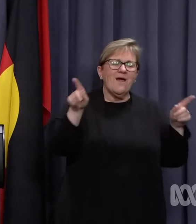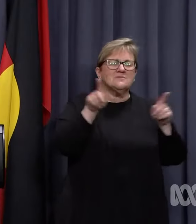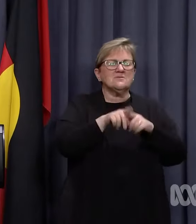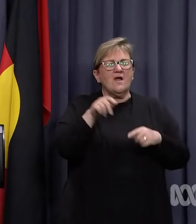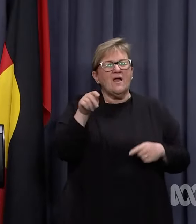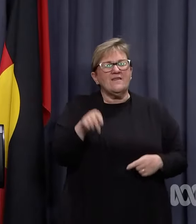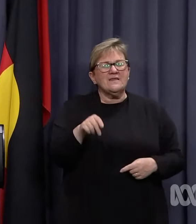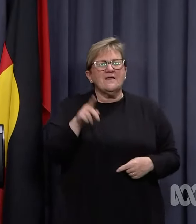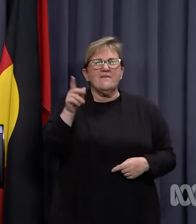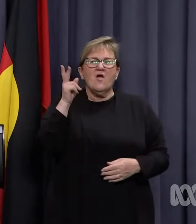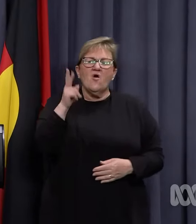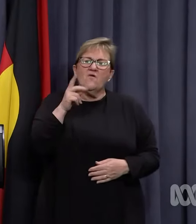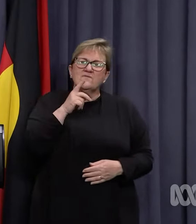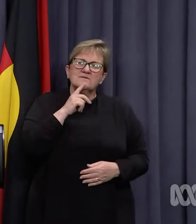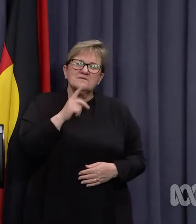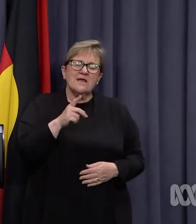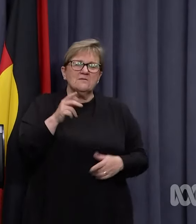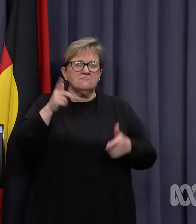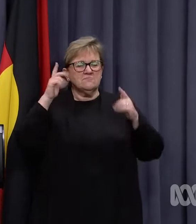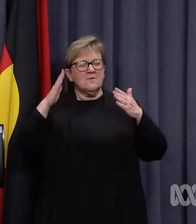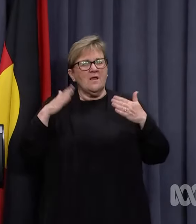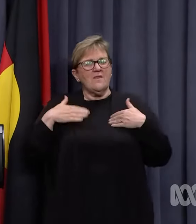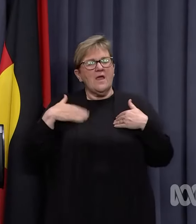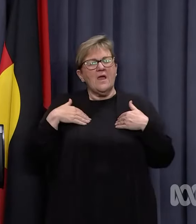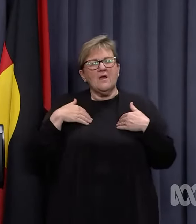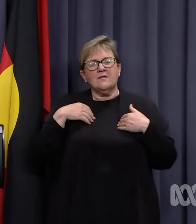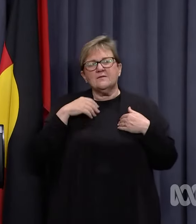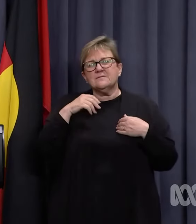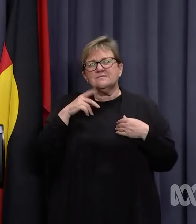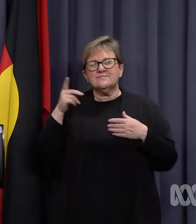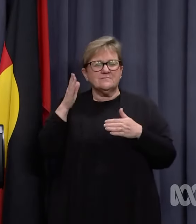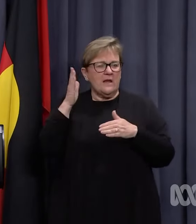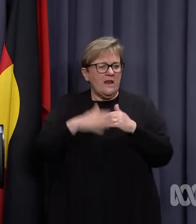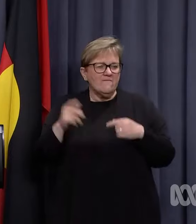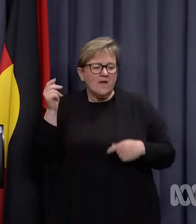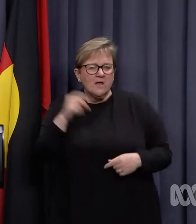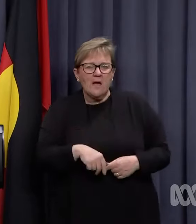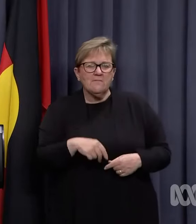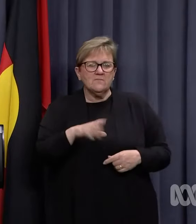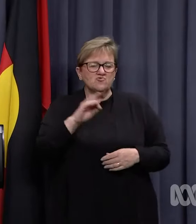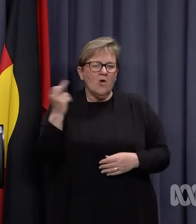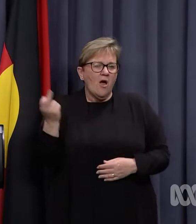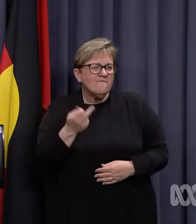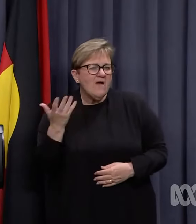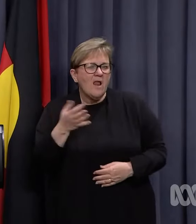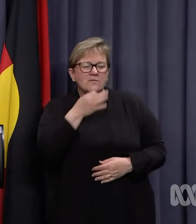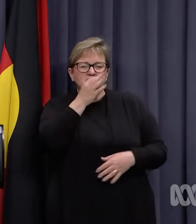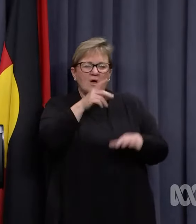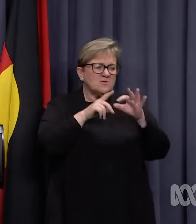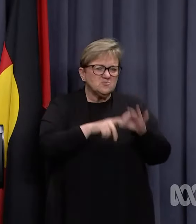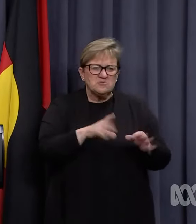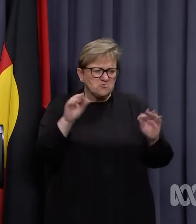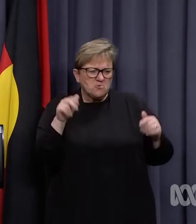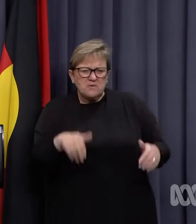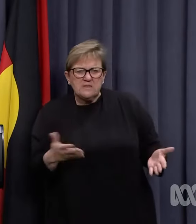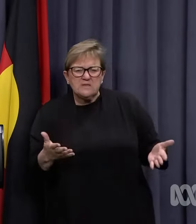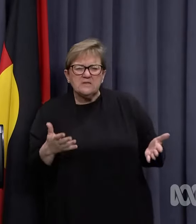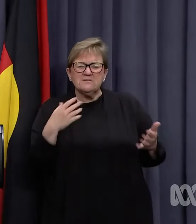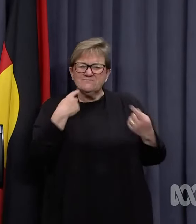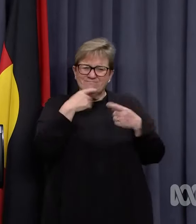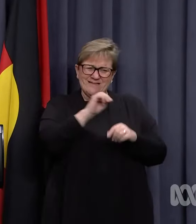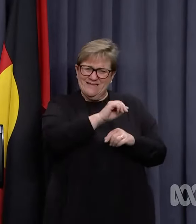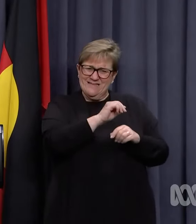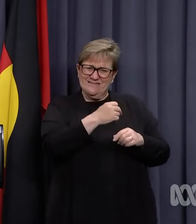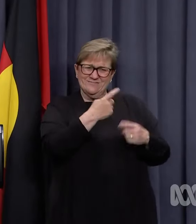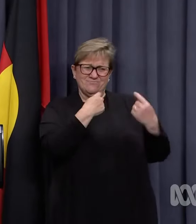this. They often point out that the Chief Health Officer is regularly absent and not available to take questions on announcements based on